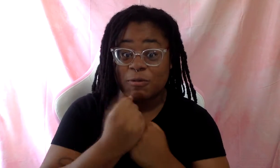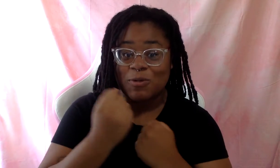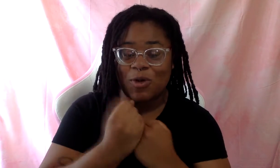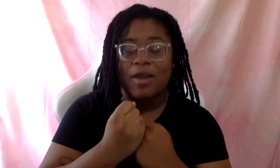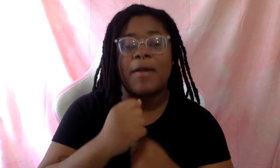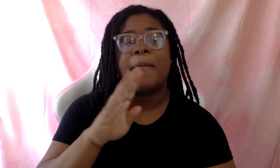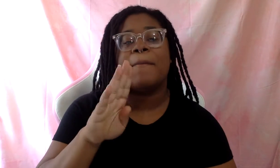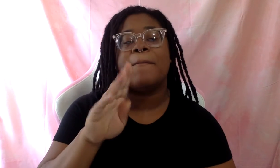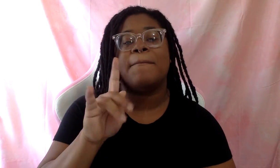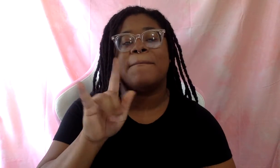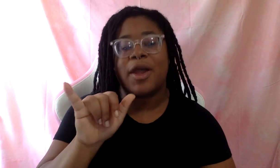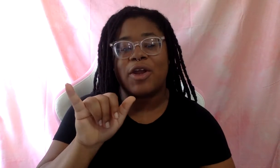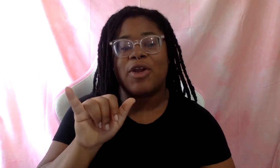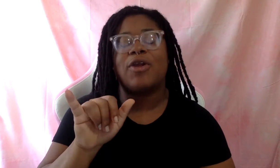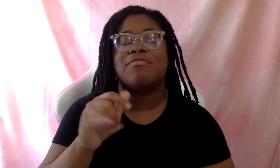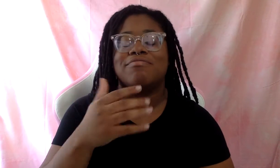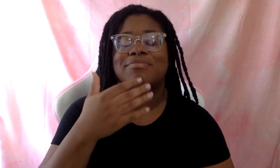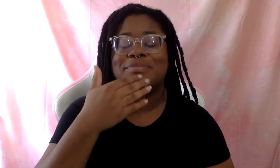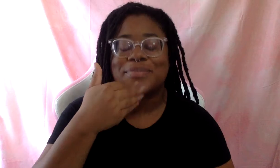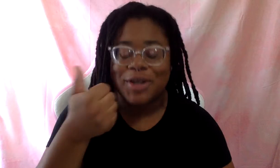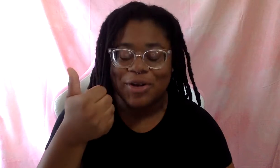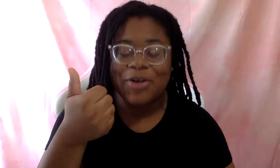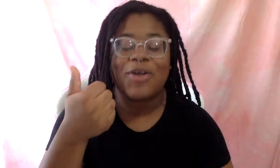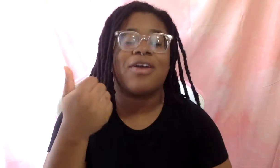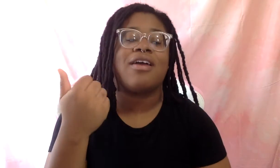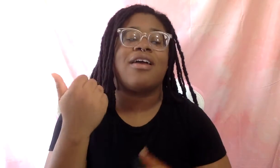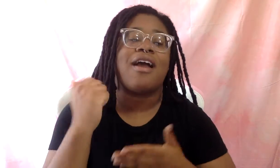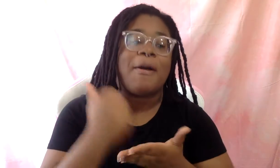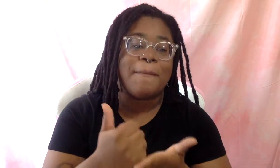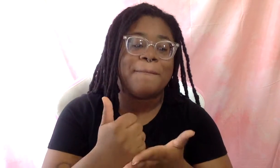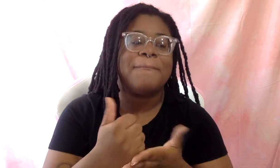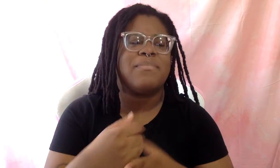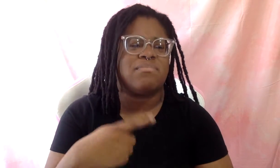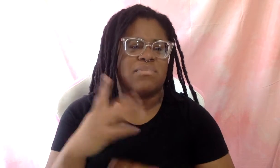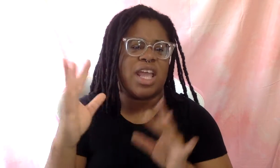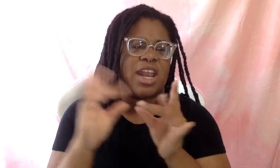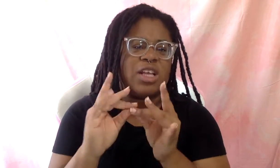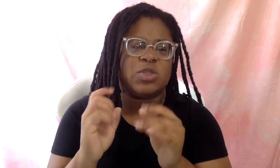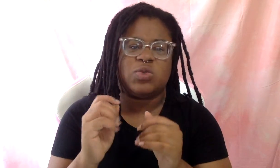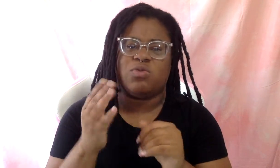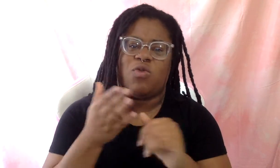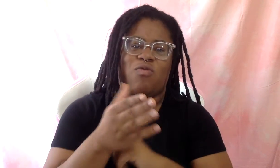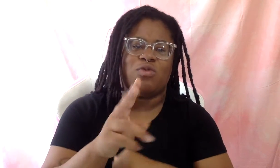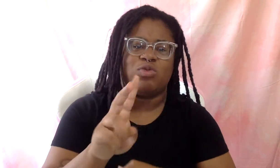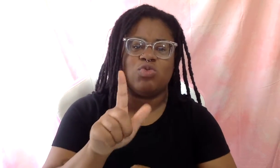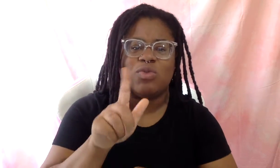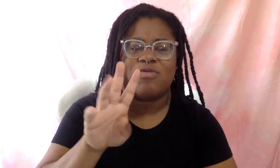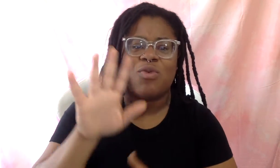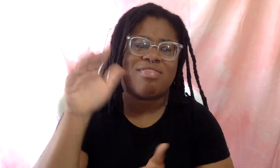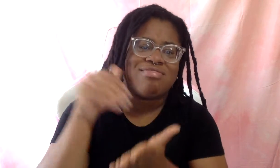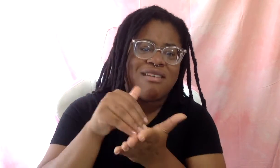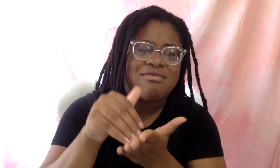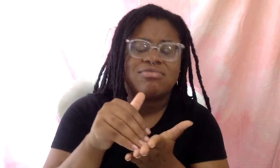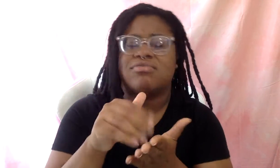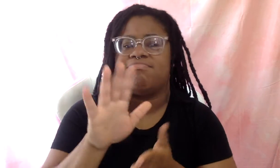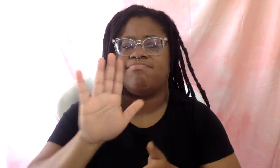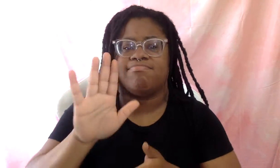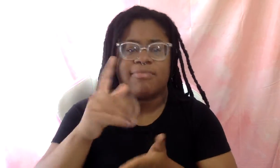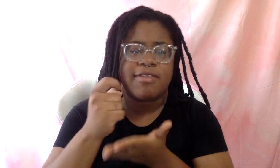you to connect with one of 24,000 licensed therapists in a safe and private online environment. You pay a low flat